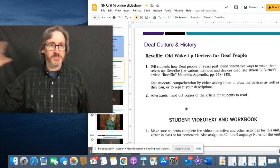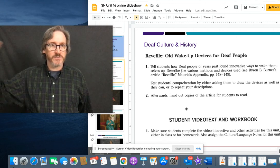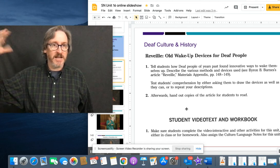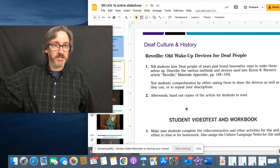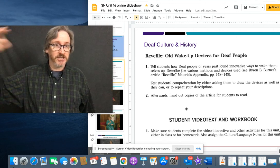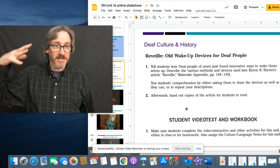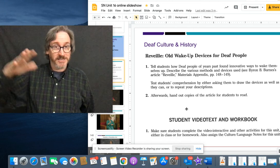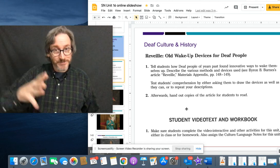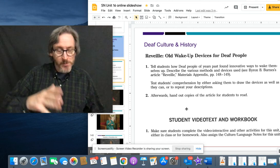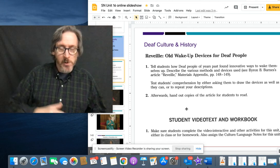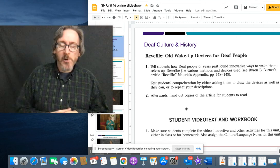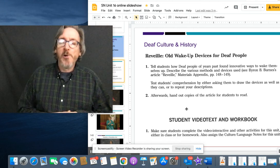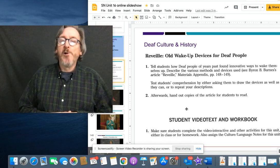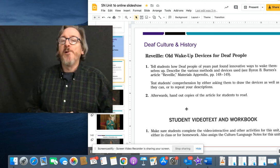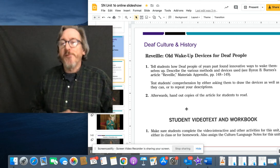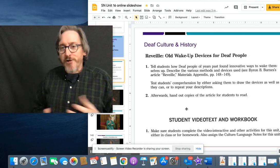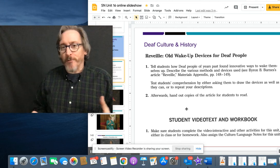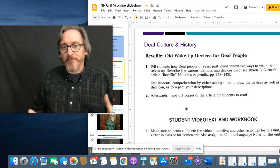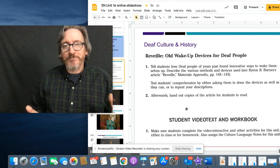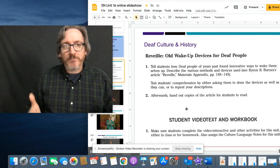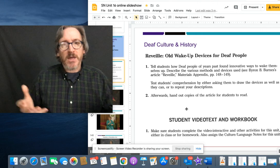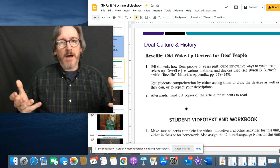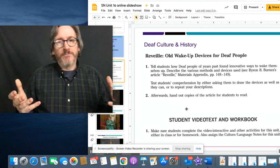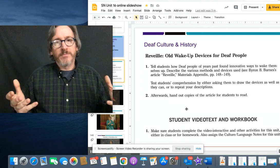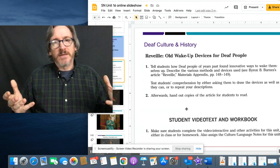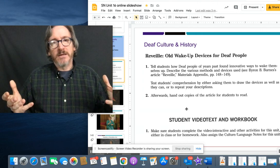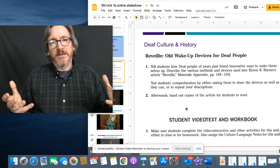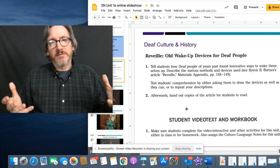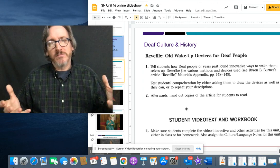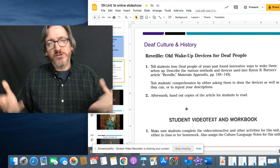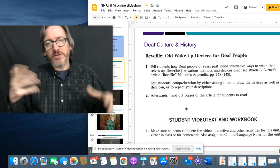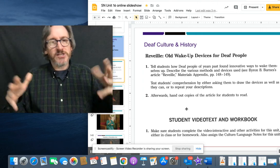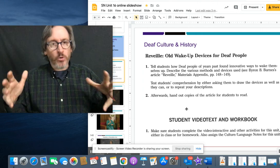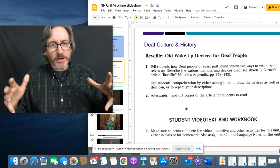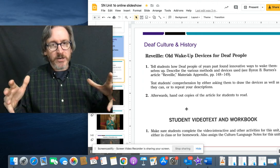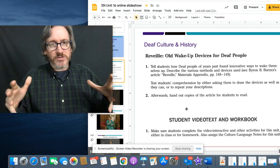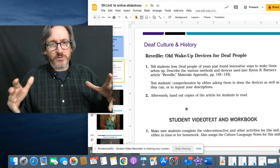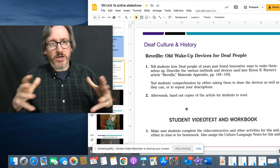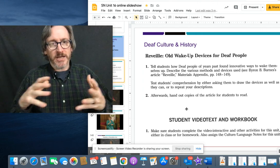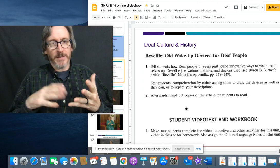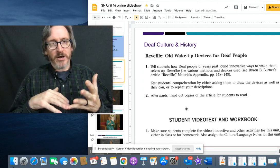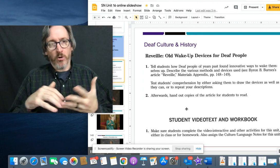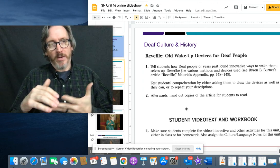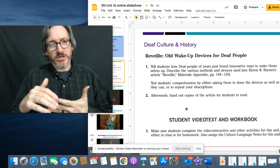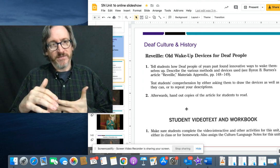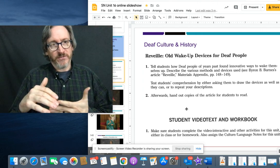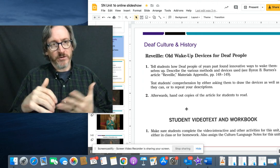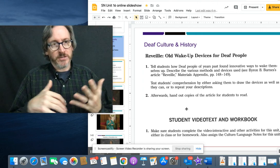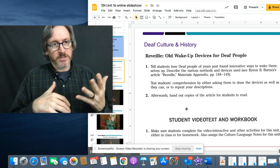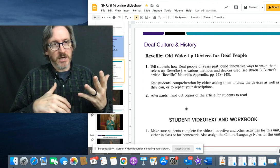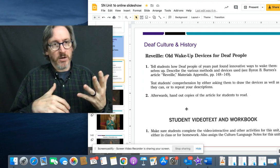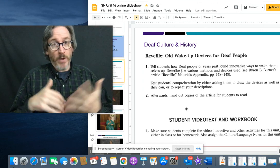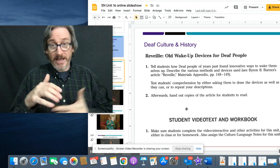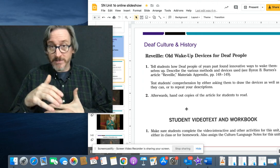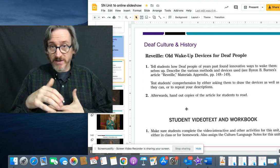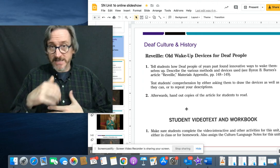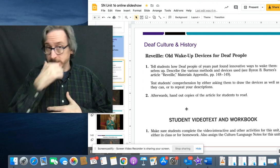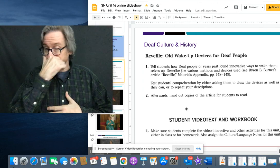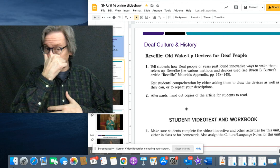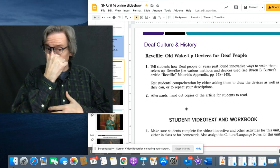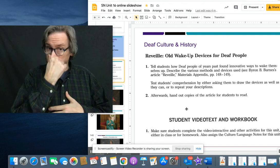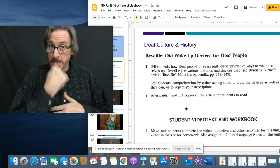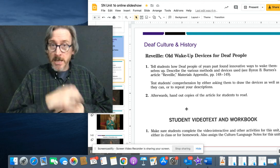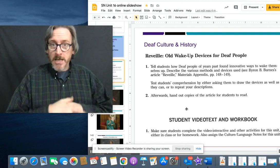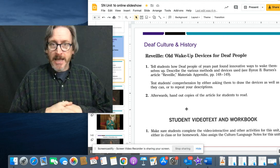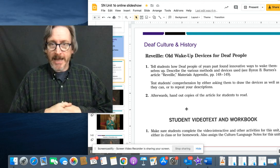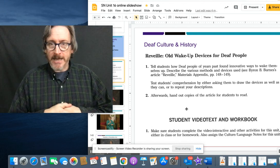bother you unless there's flashing lights. So this story goes through talking about a whole bunch of different wake up devices.